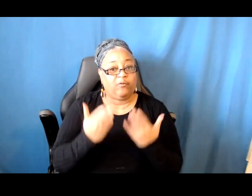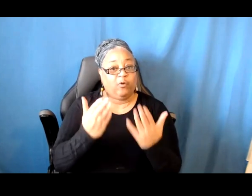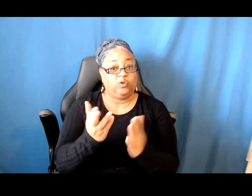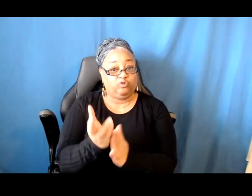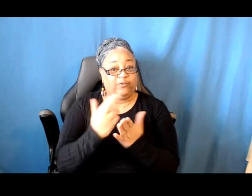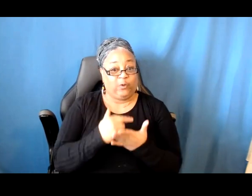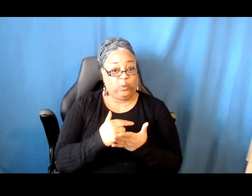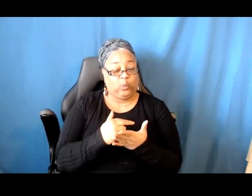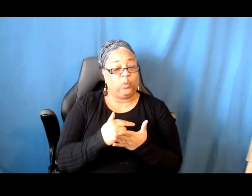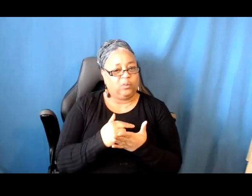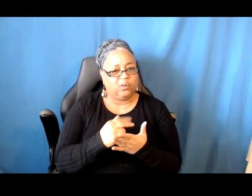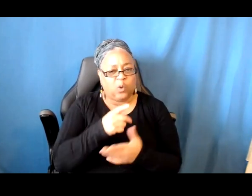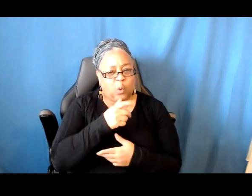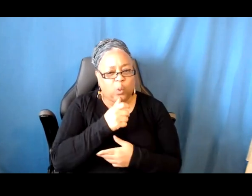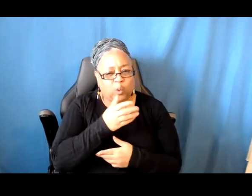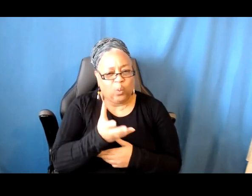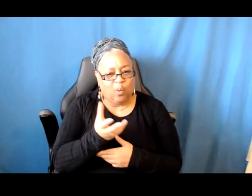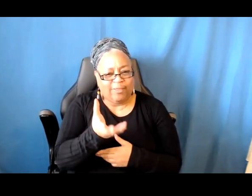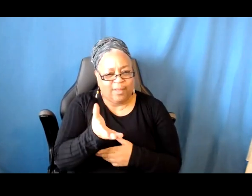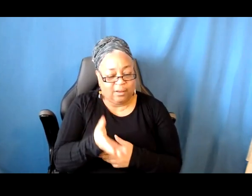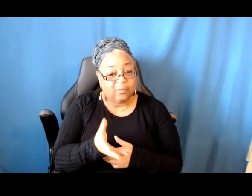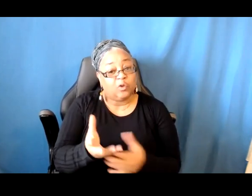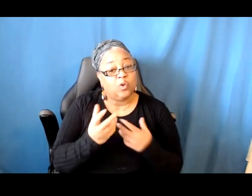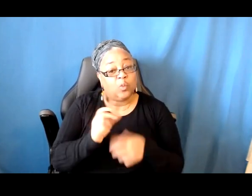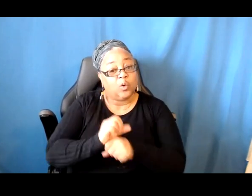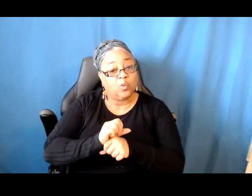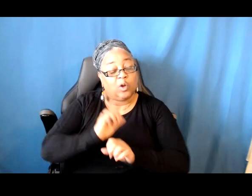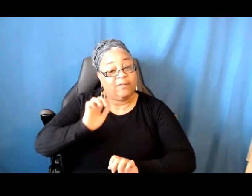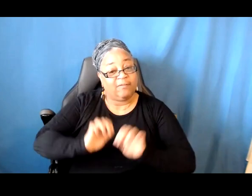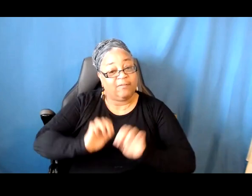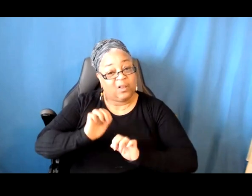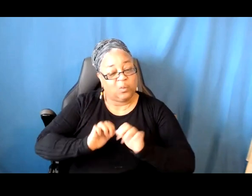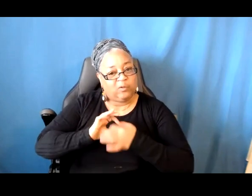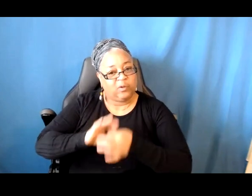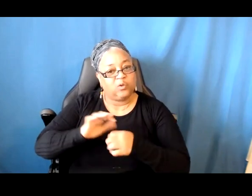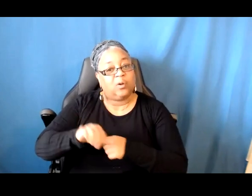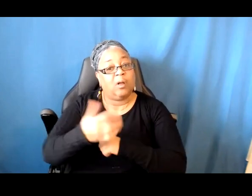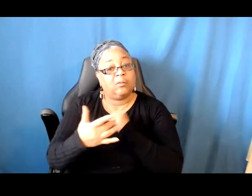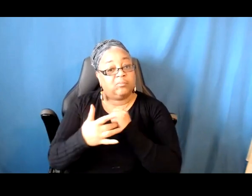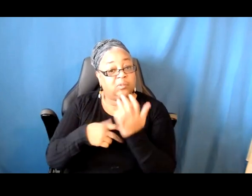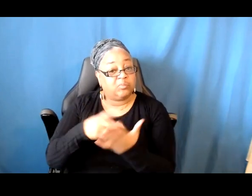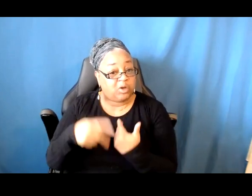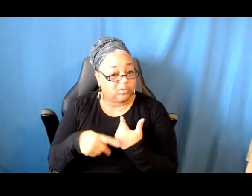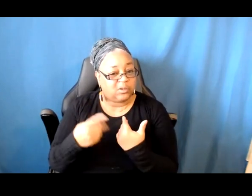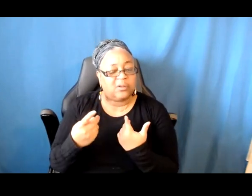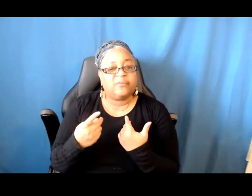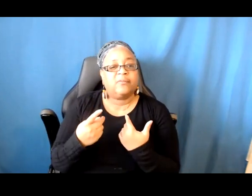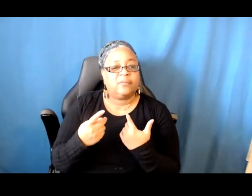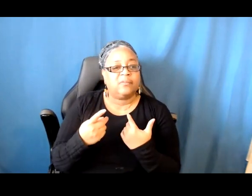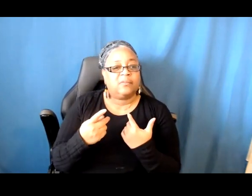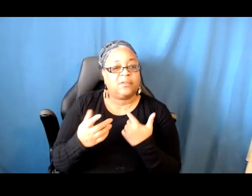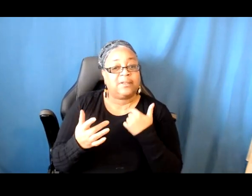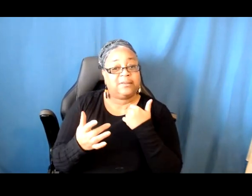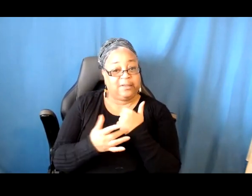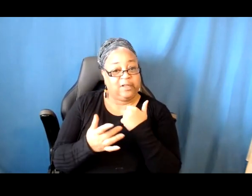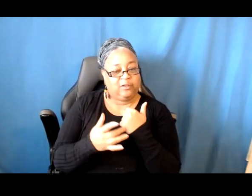your work to be evaluated in relationship to other technology projects, in the case of this person's example, technology would be the right